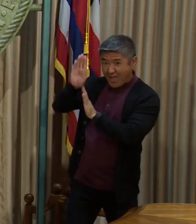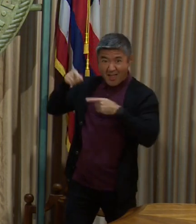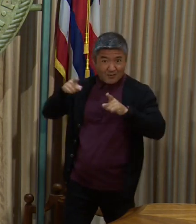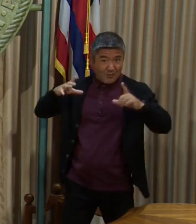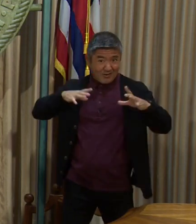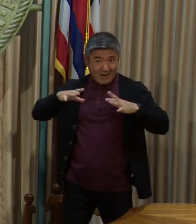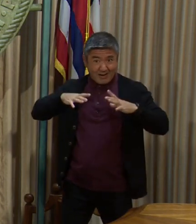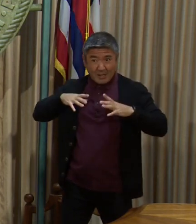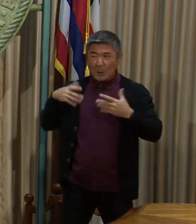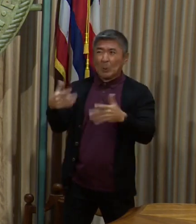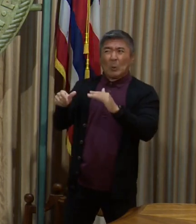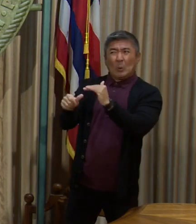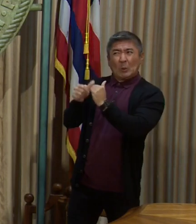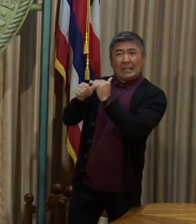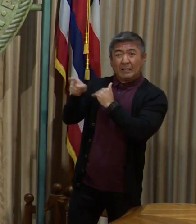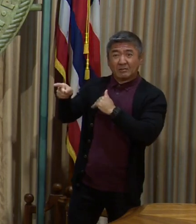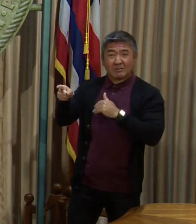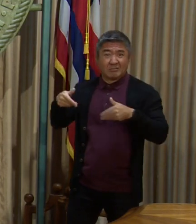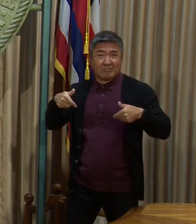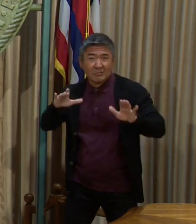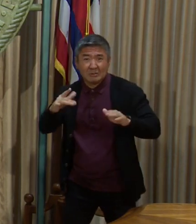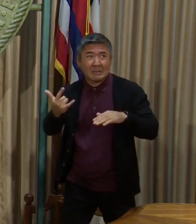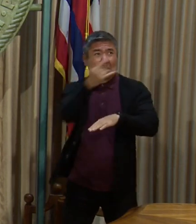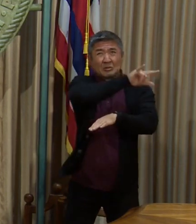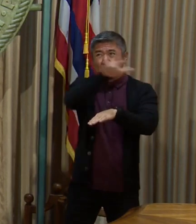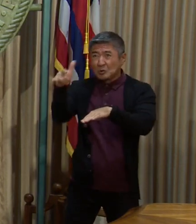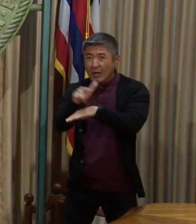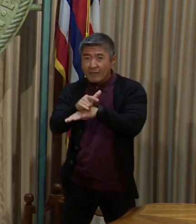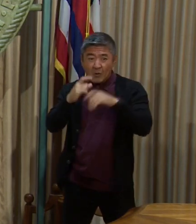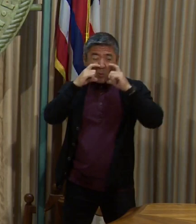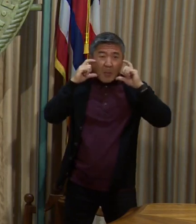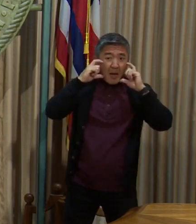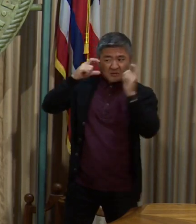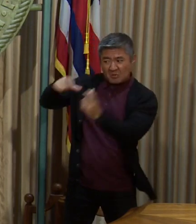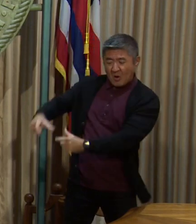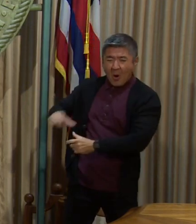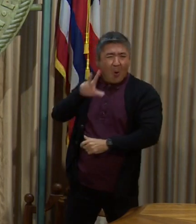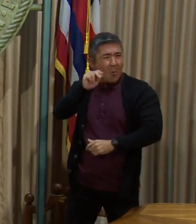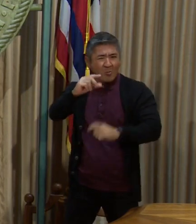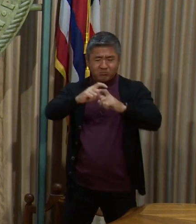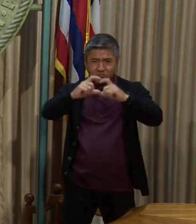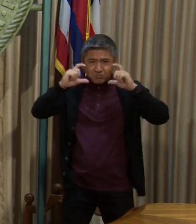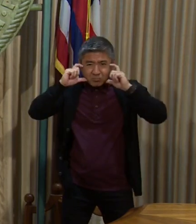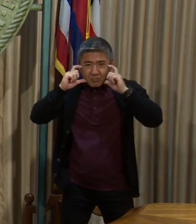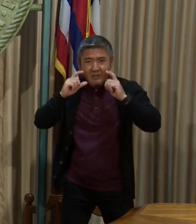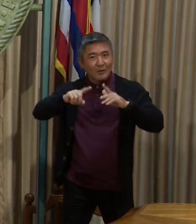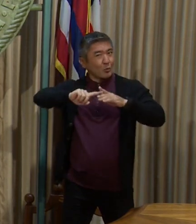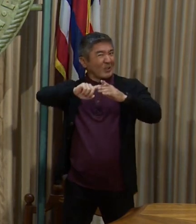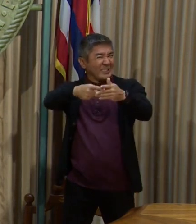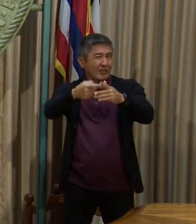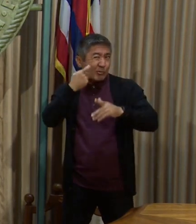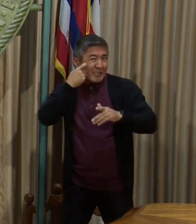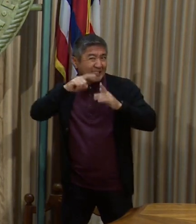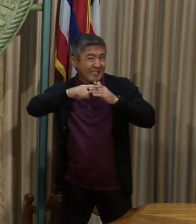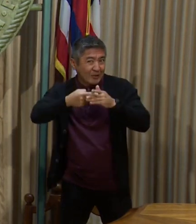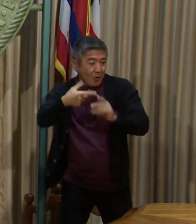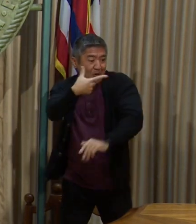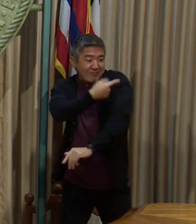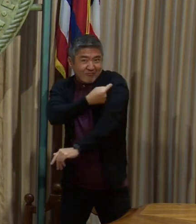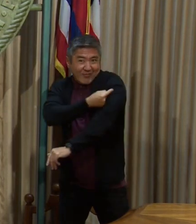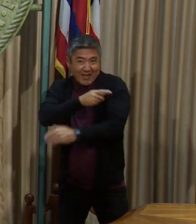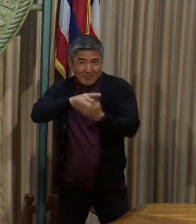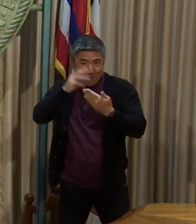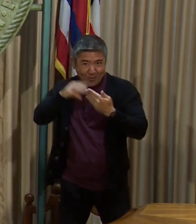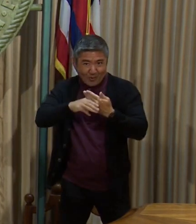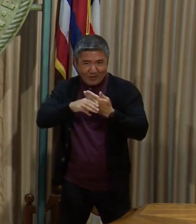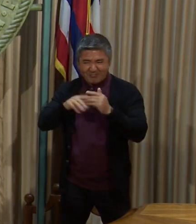Too dangerous to be traveling, too dangerous to not wear masks. We had just begun to vaccinate our community. So that was where we sat